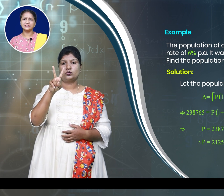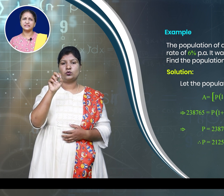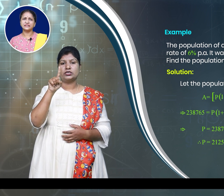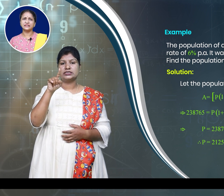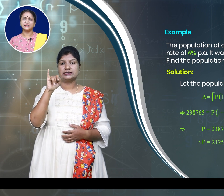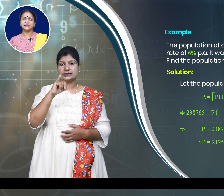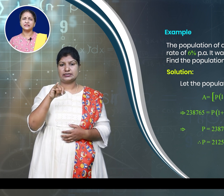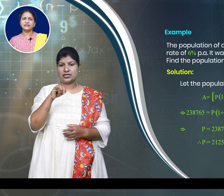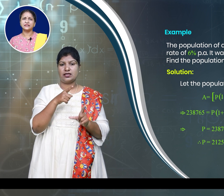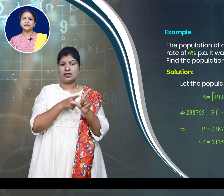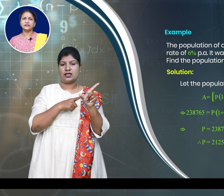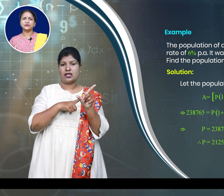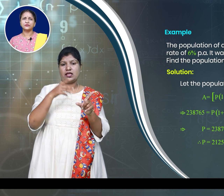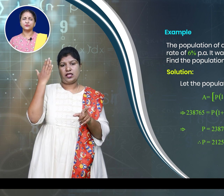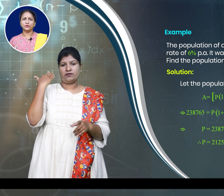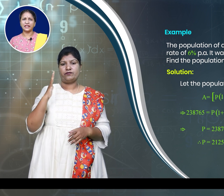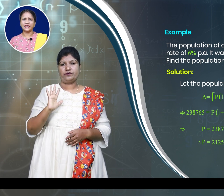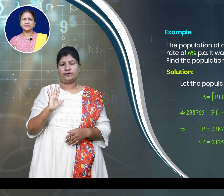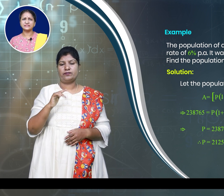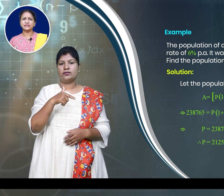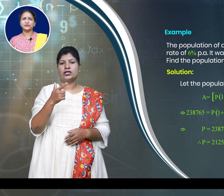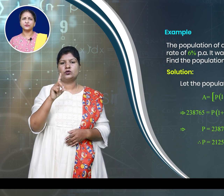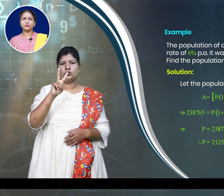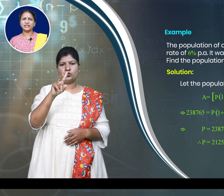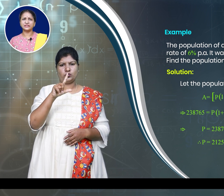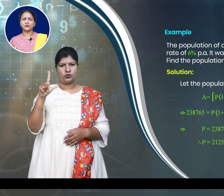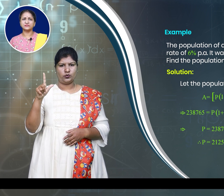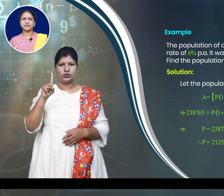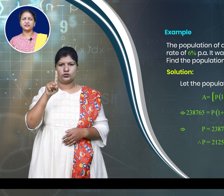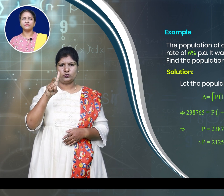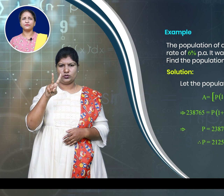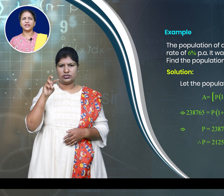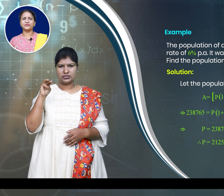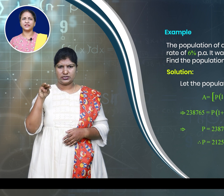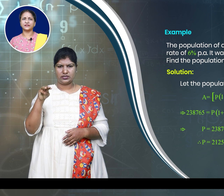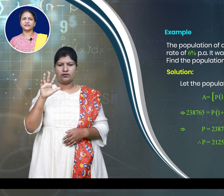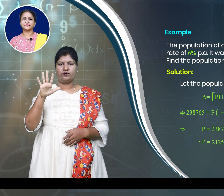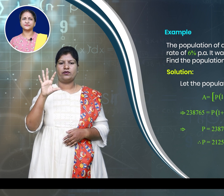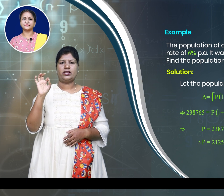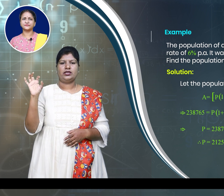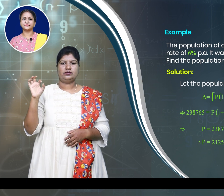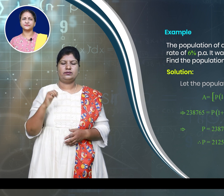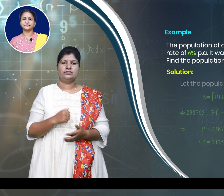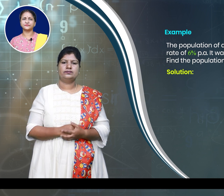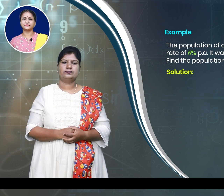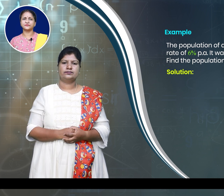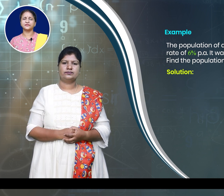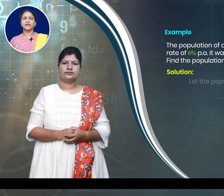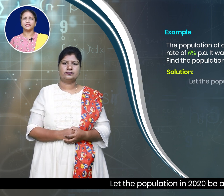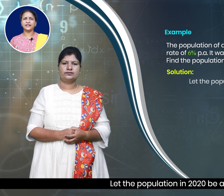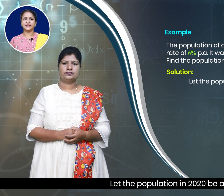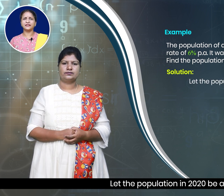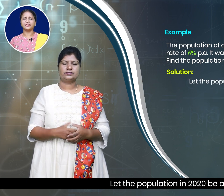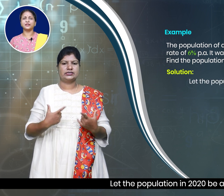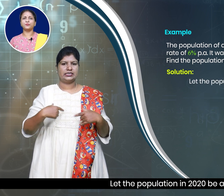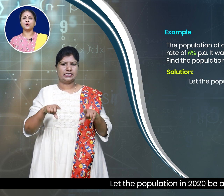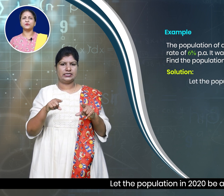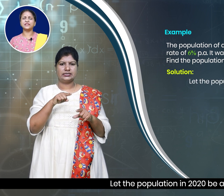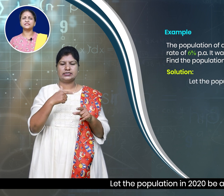2,12,500. Let the population